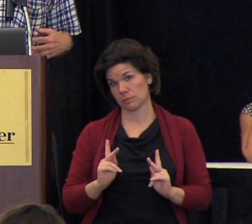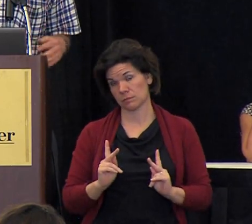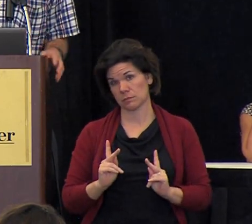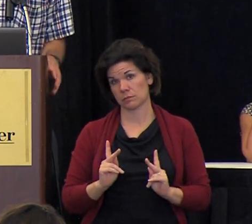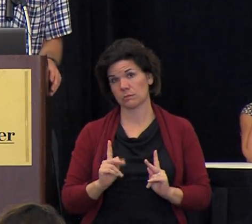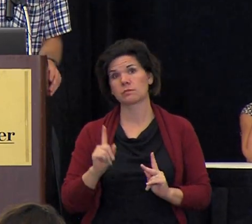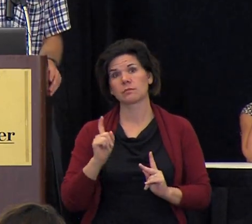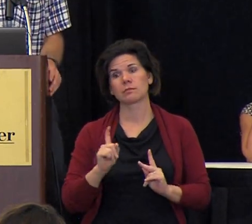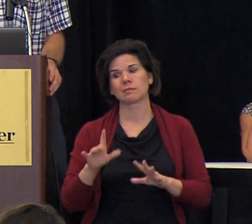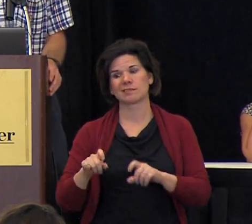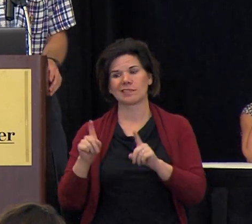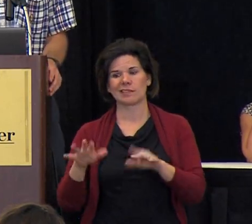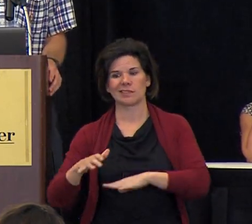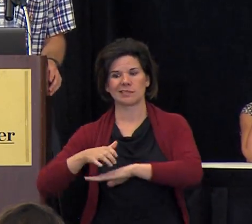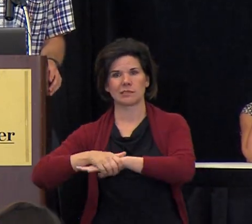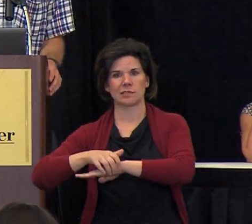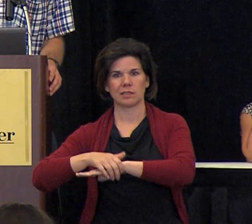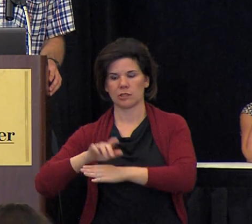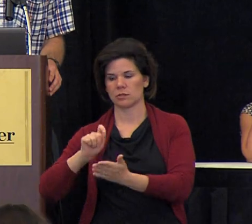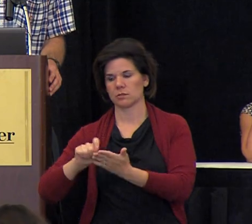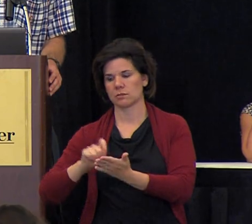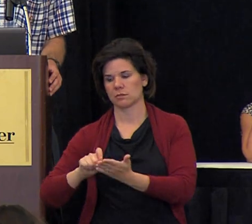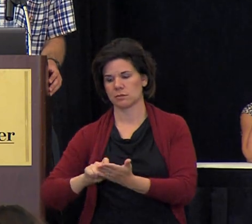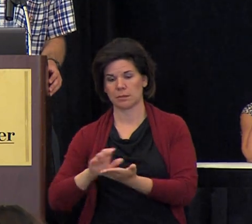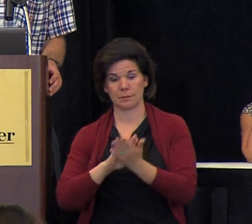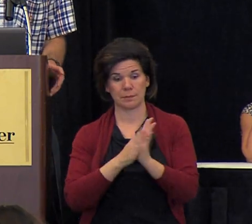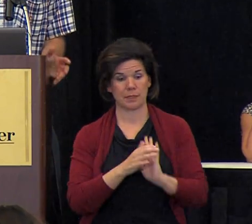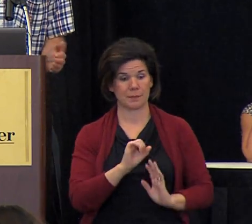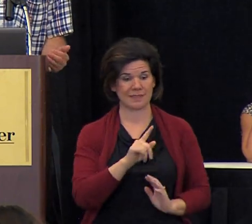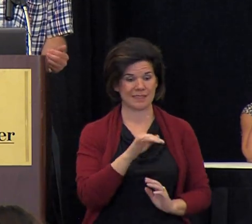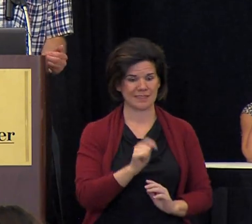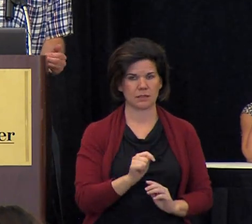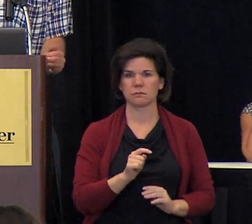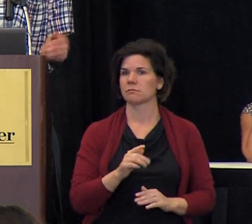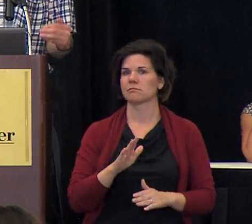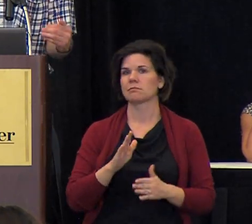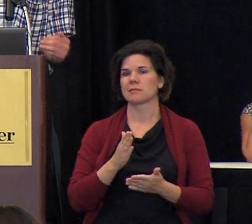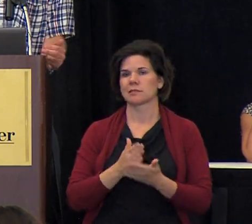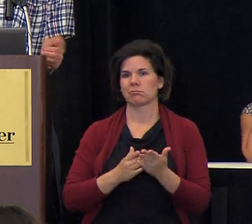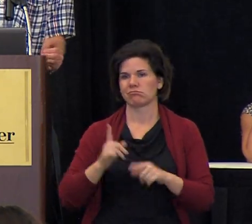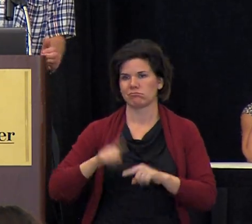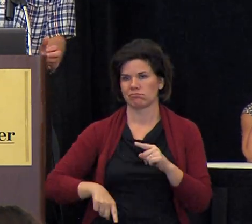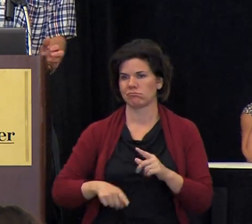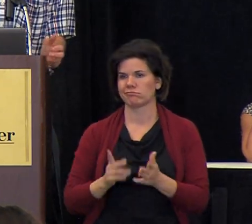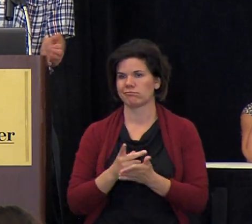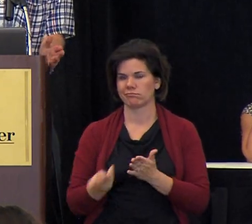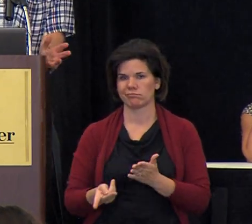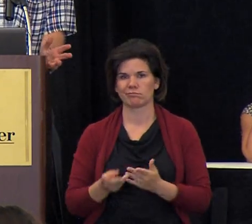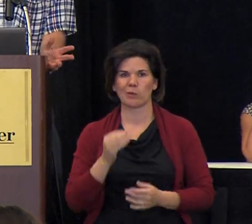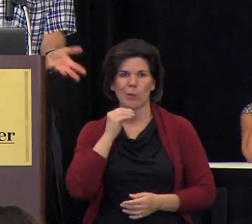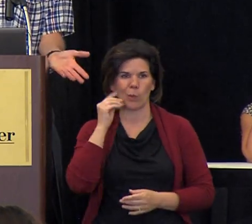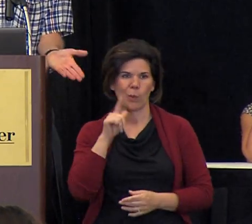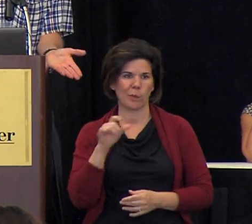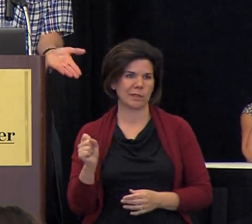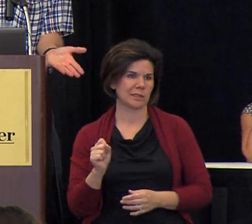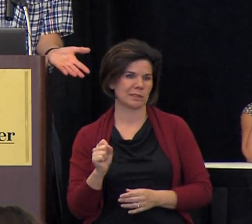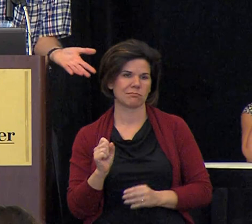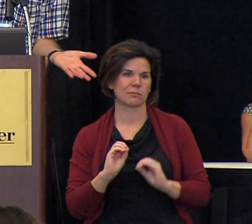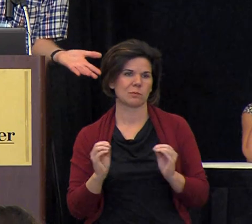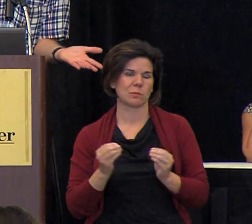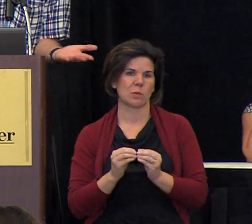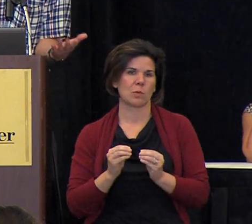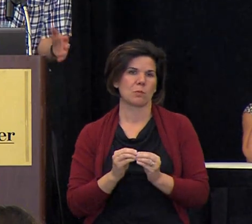take a test in english to become a citizen and so some of them were unable to become a citizen and they they became homeless because they lost all their